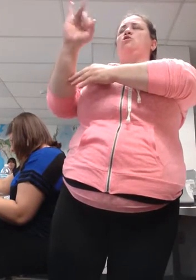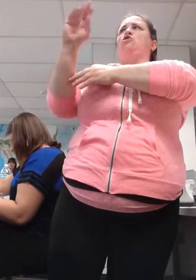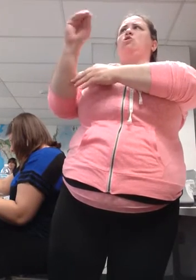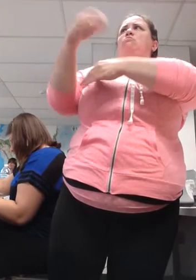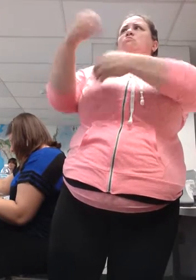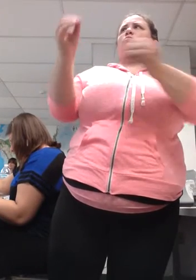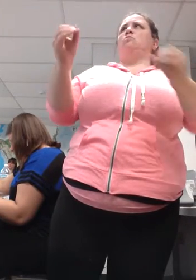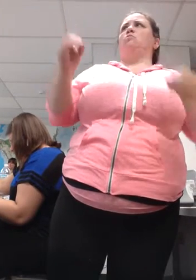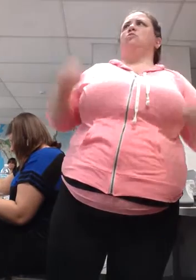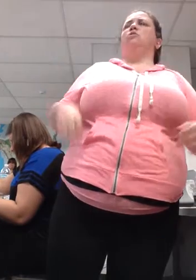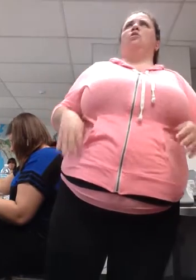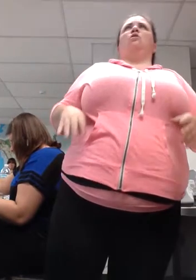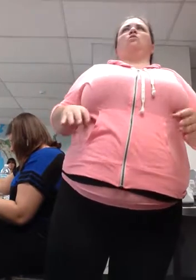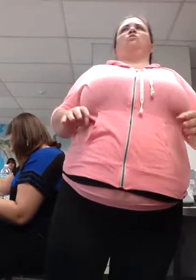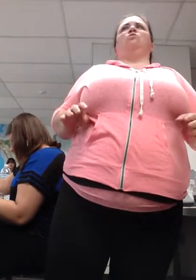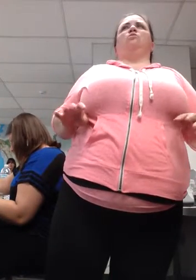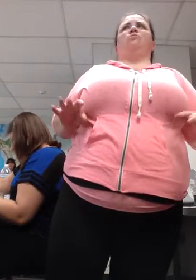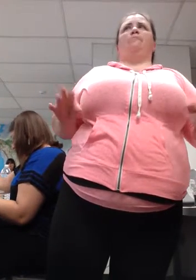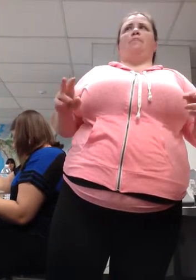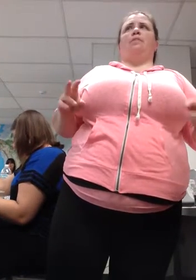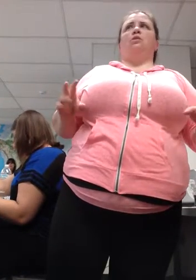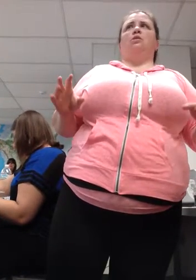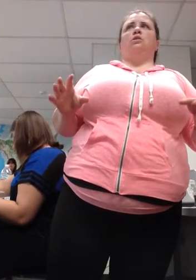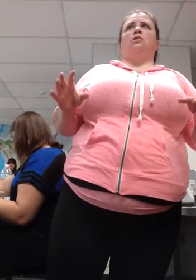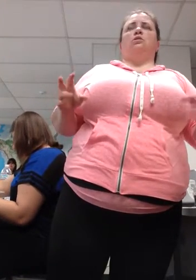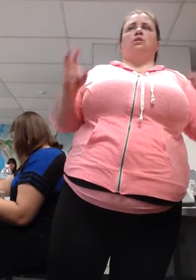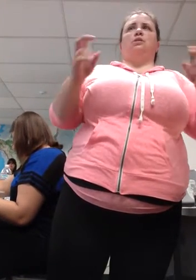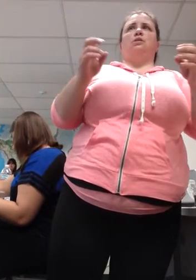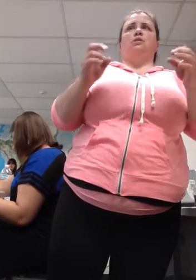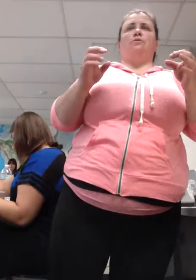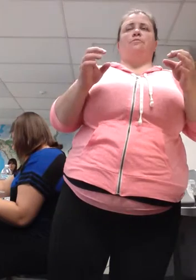aspects for any new interpreter.